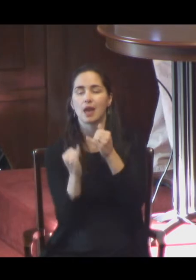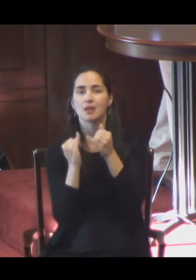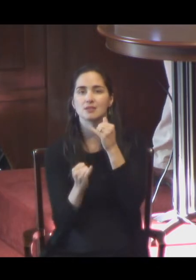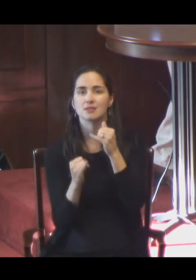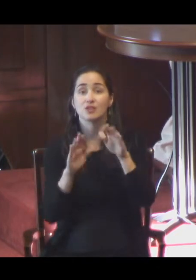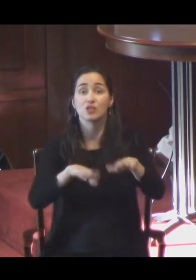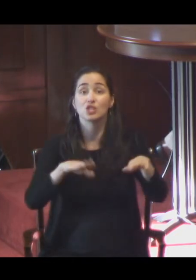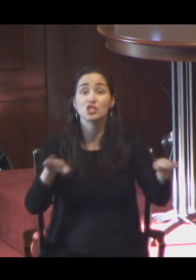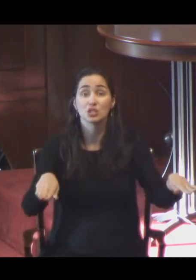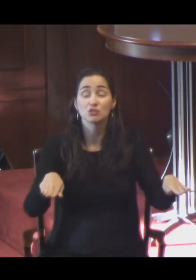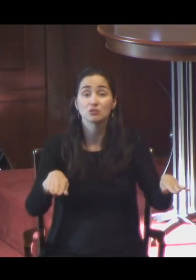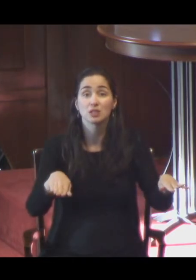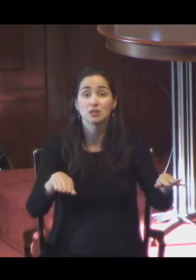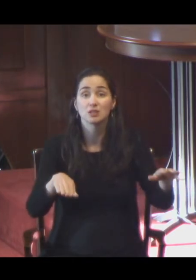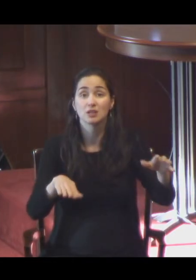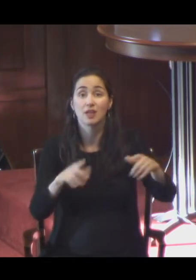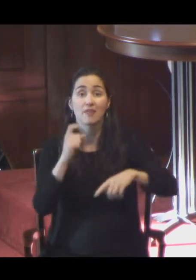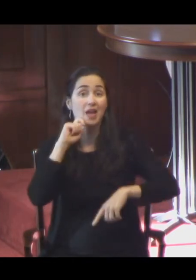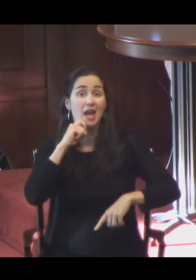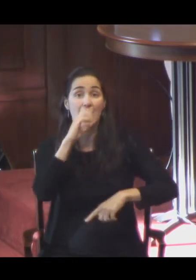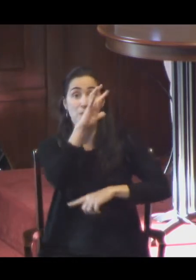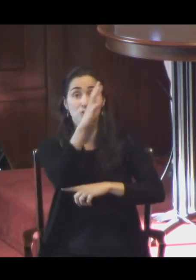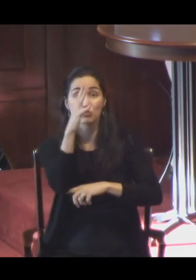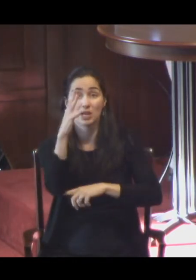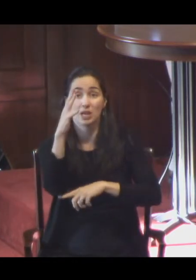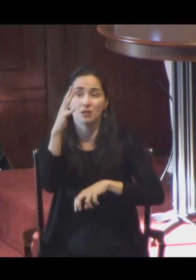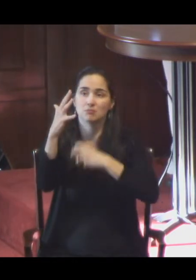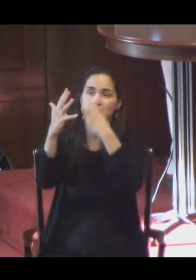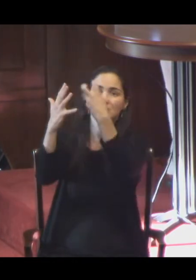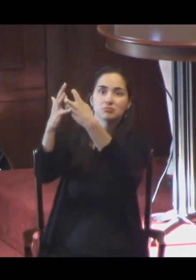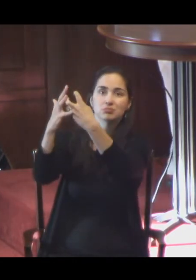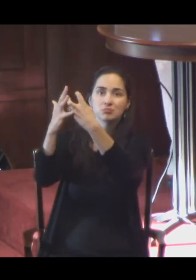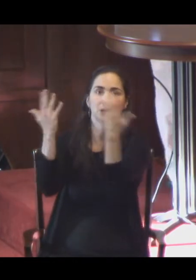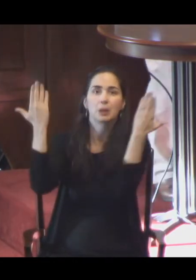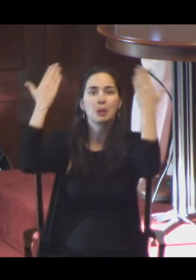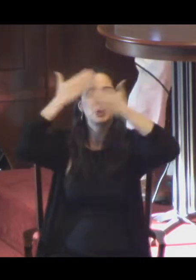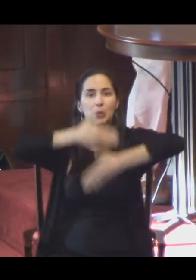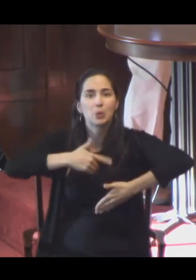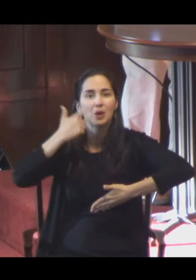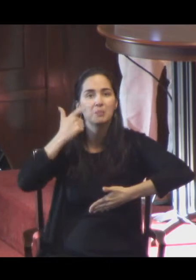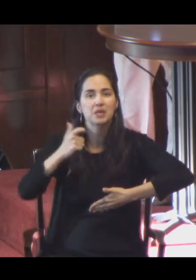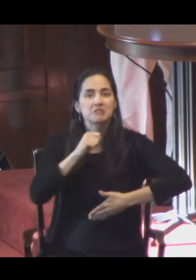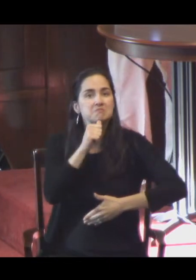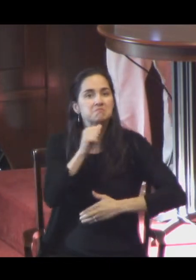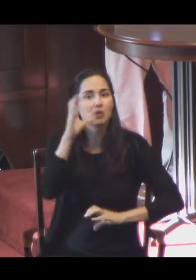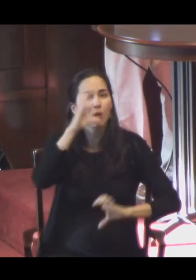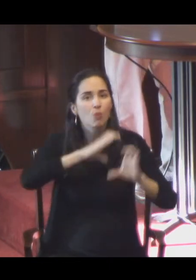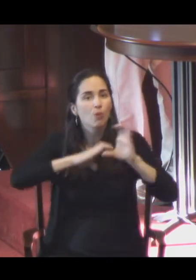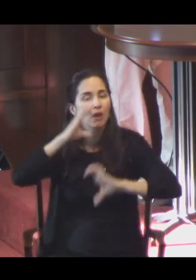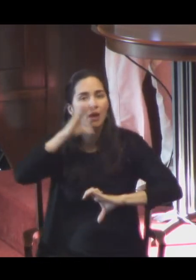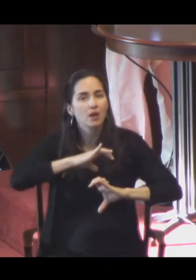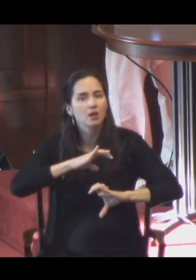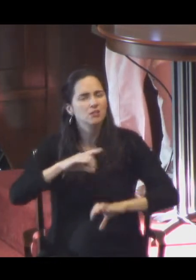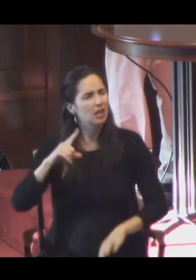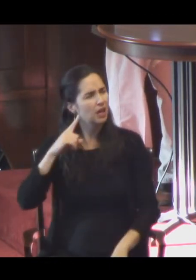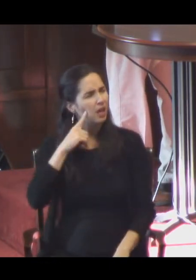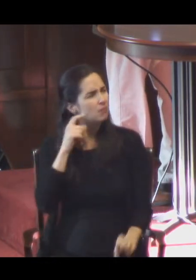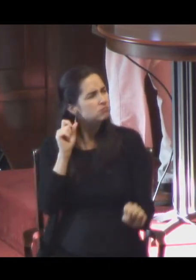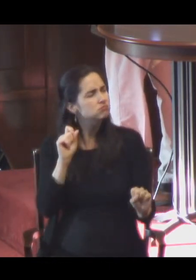heard, half heard in the stillness between two waves of the sea. Quick now, here now, always, a condition of complete simplicity,